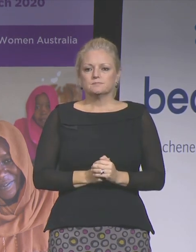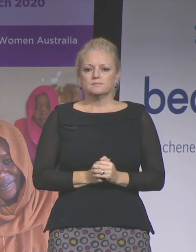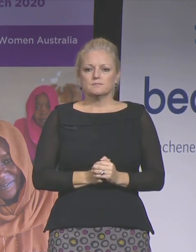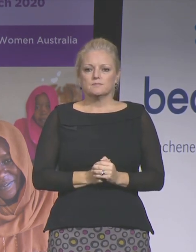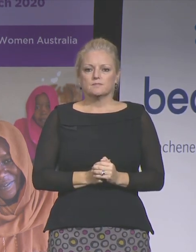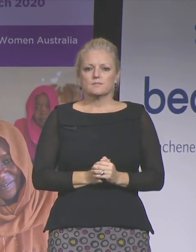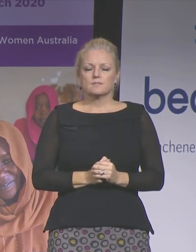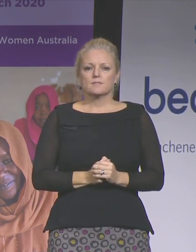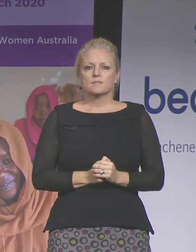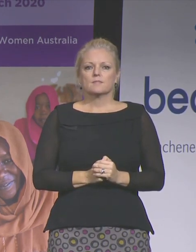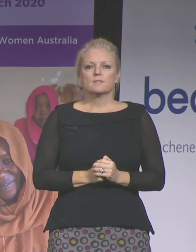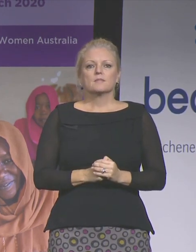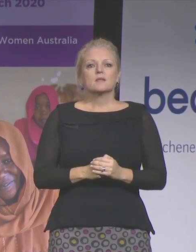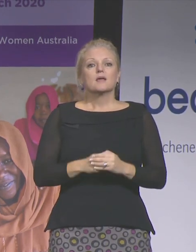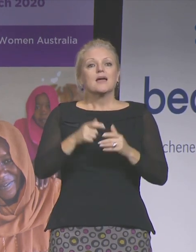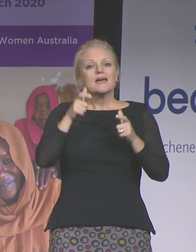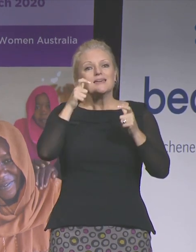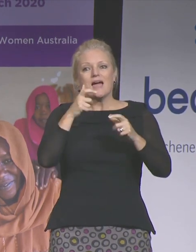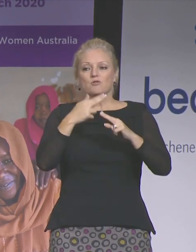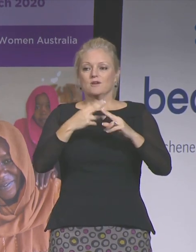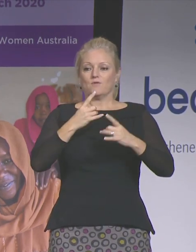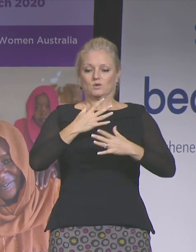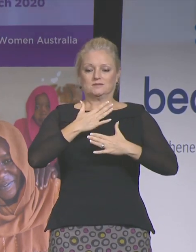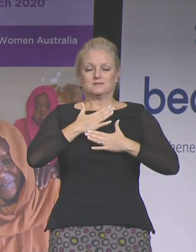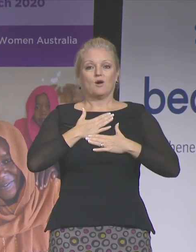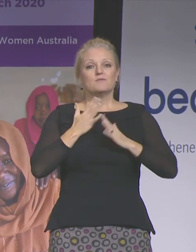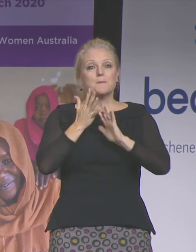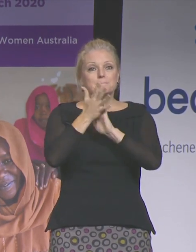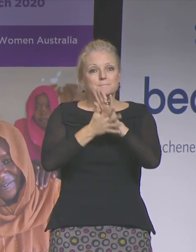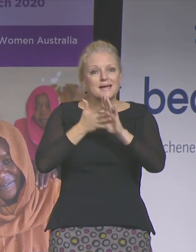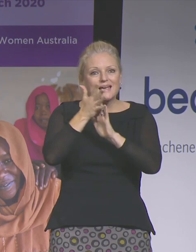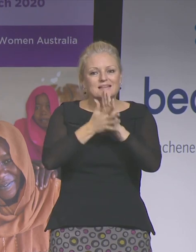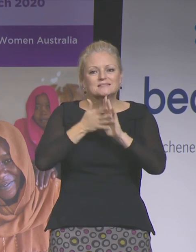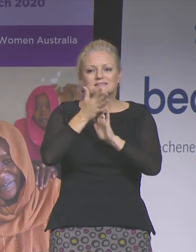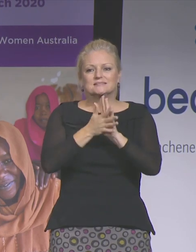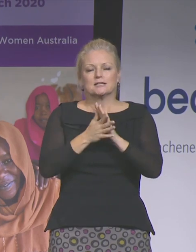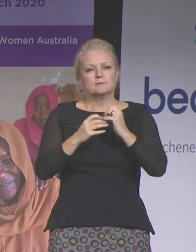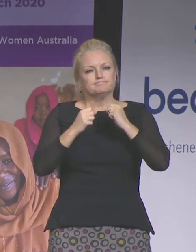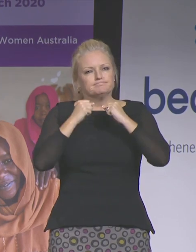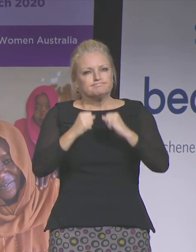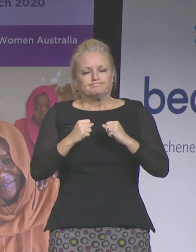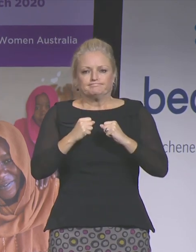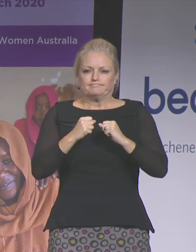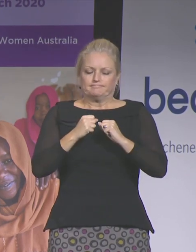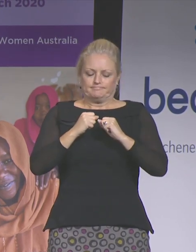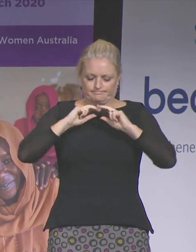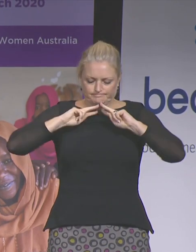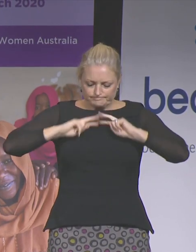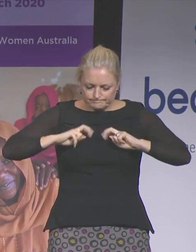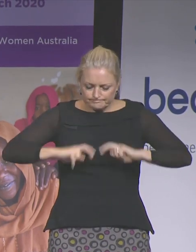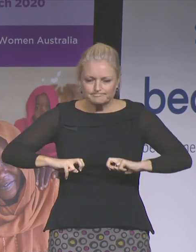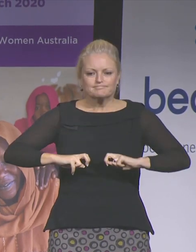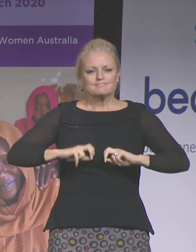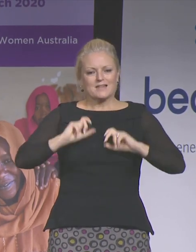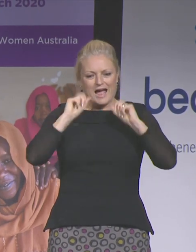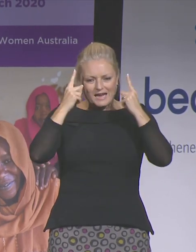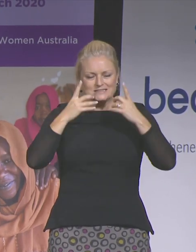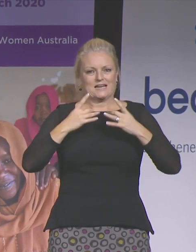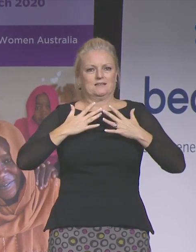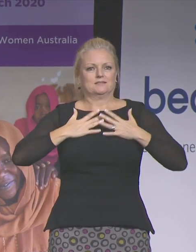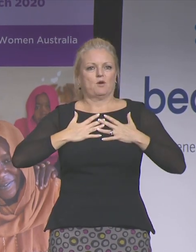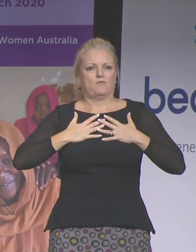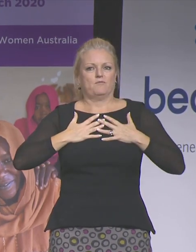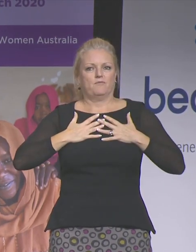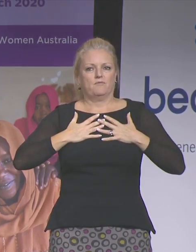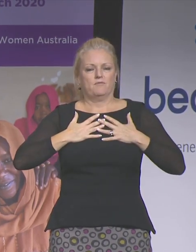Caring for oneself encompasses a deeper self-awareness and self-knowledge. It's often also